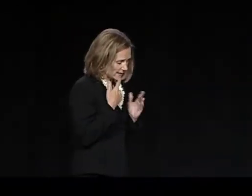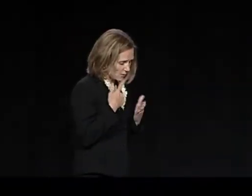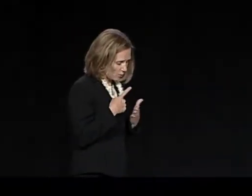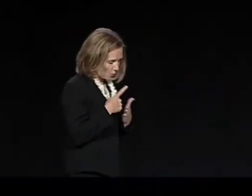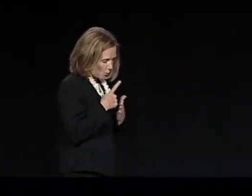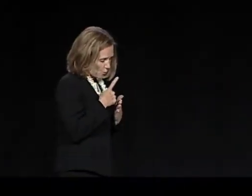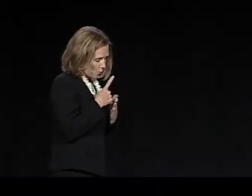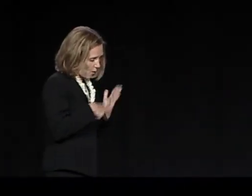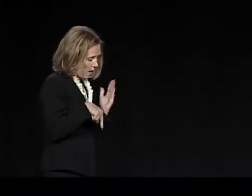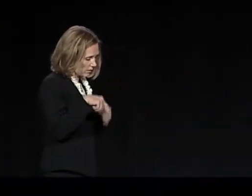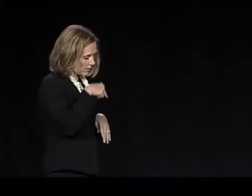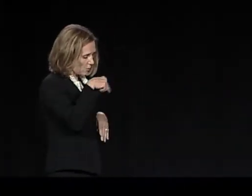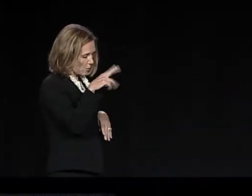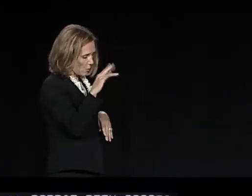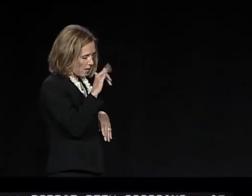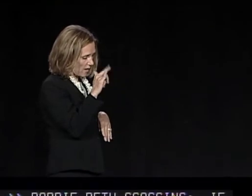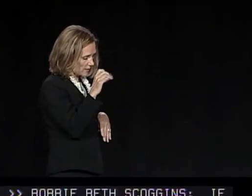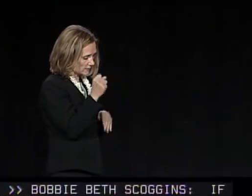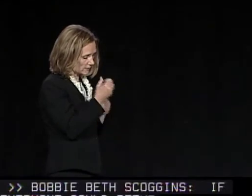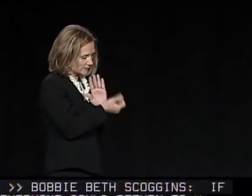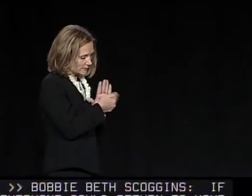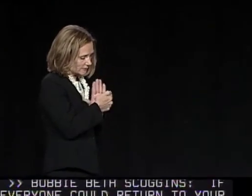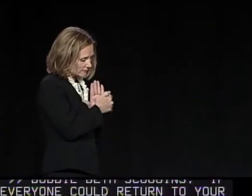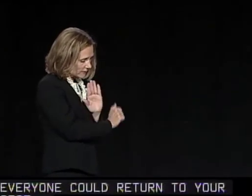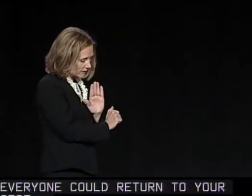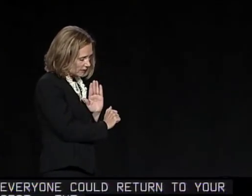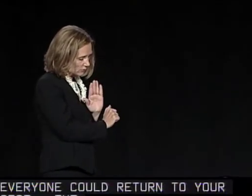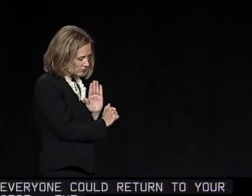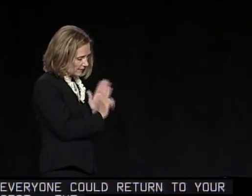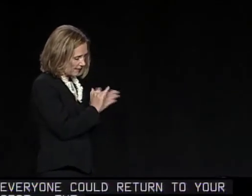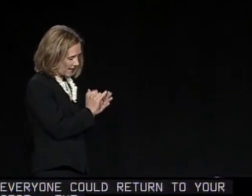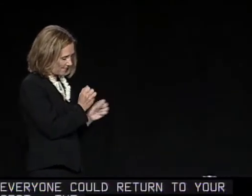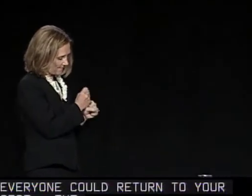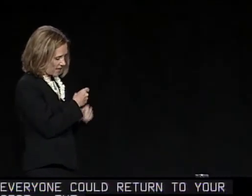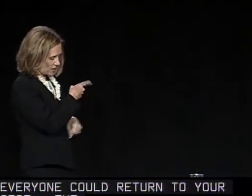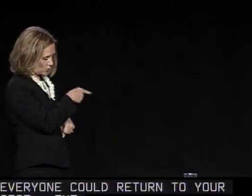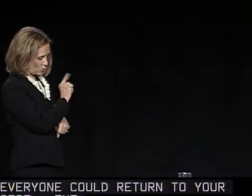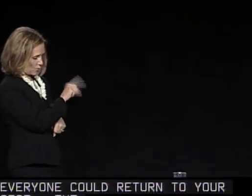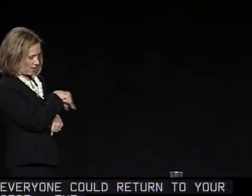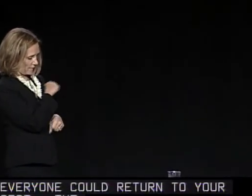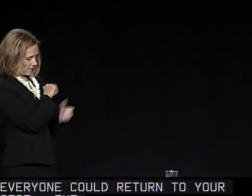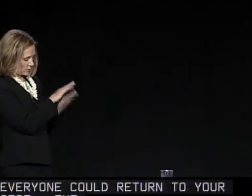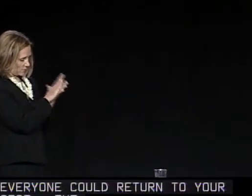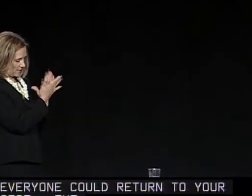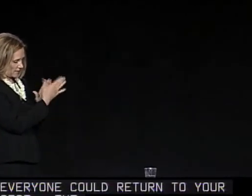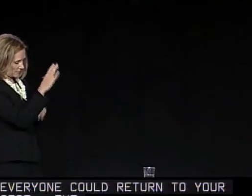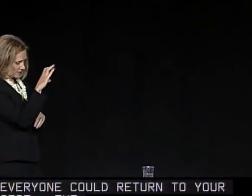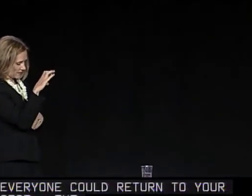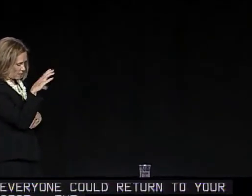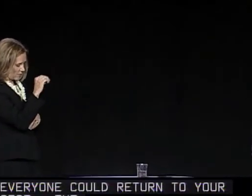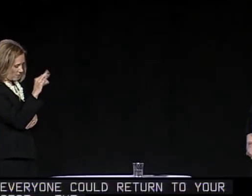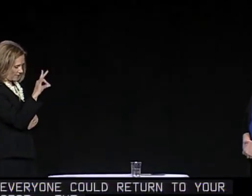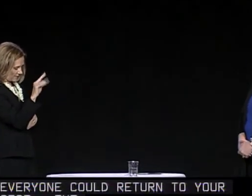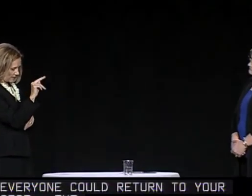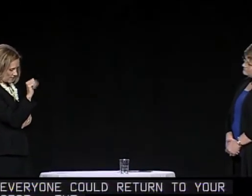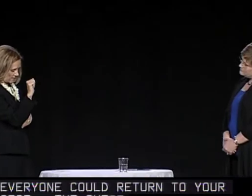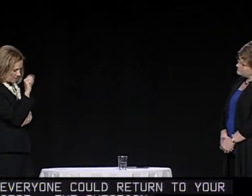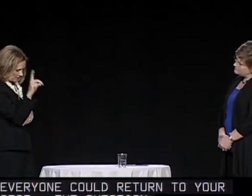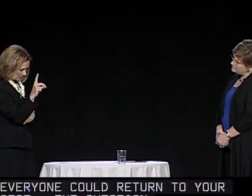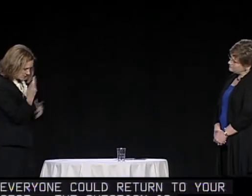The question is, what qualities make you qualified for the position